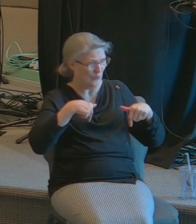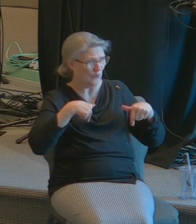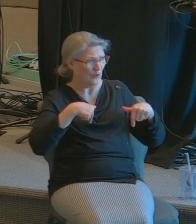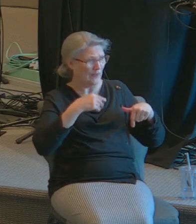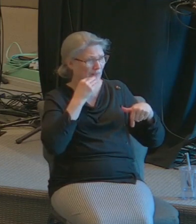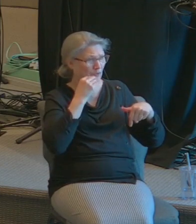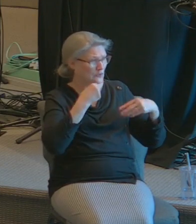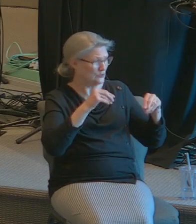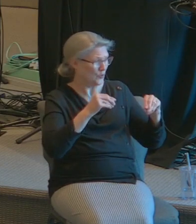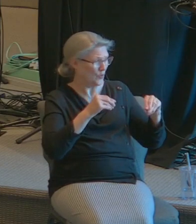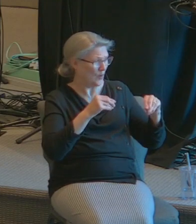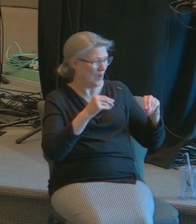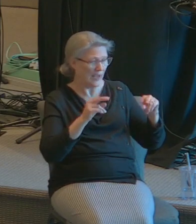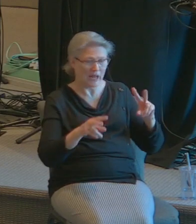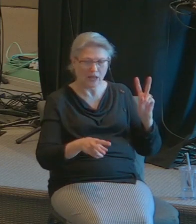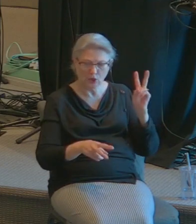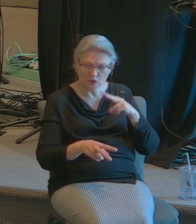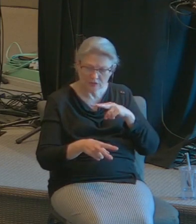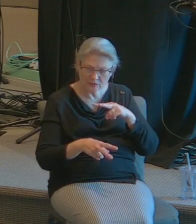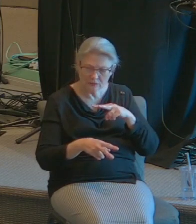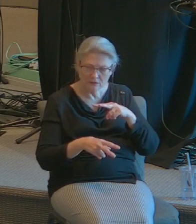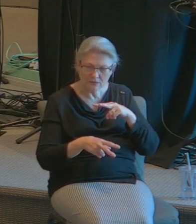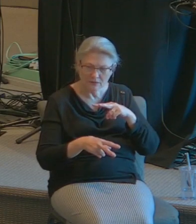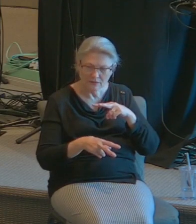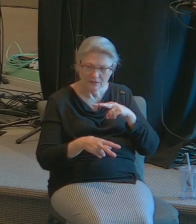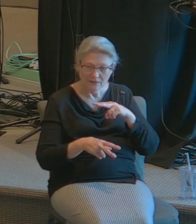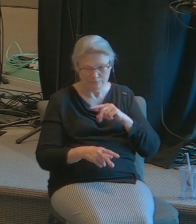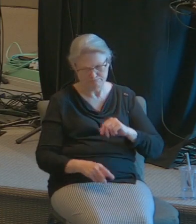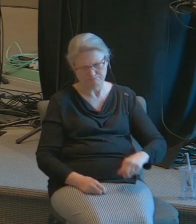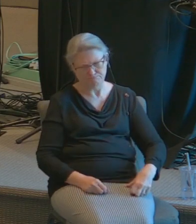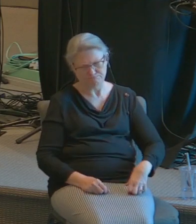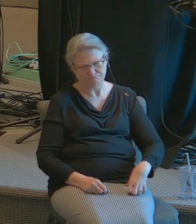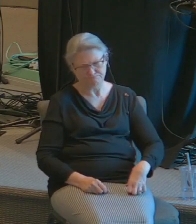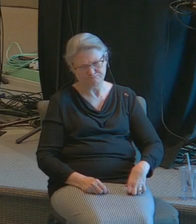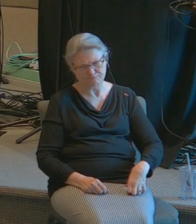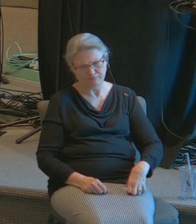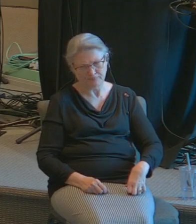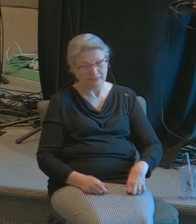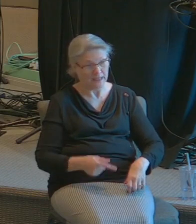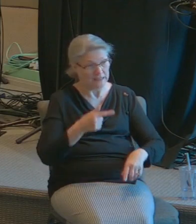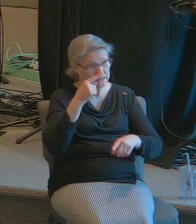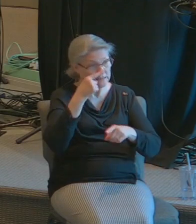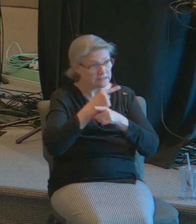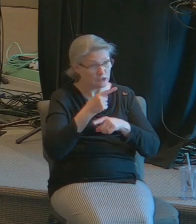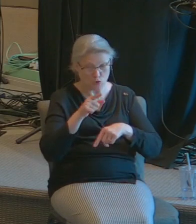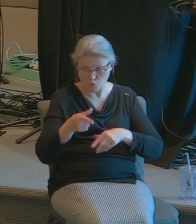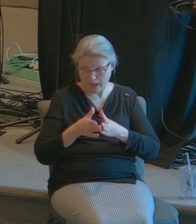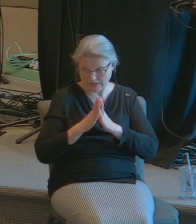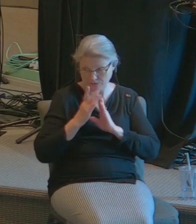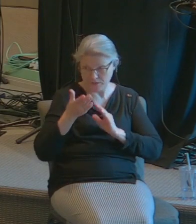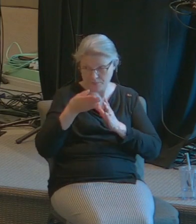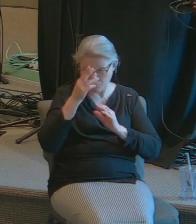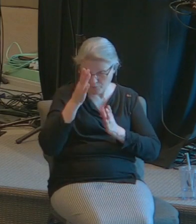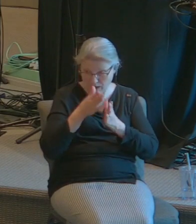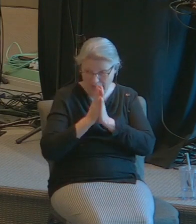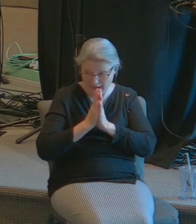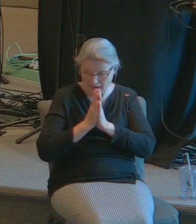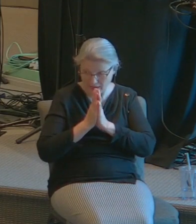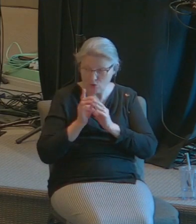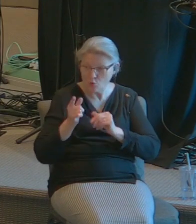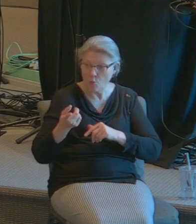and I looked at her with a reprimand and I said sister you asked me to pray for him